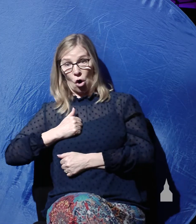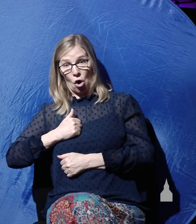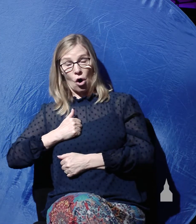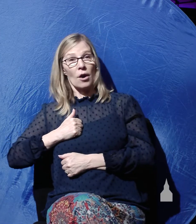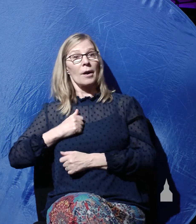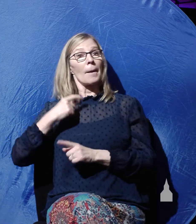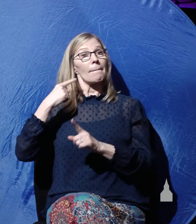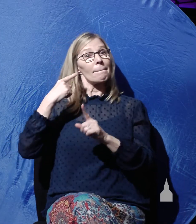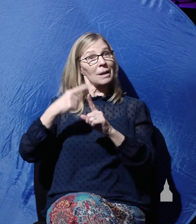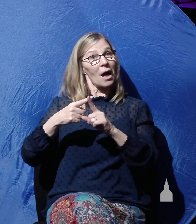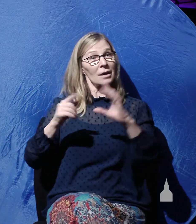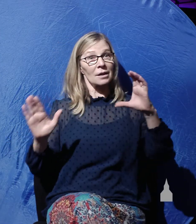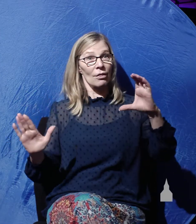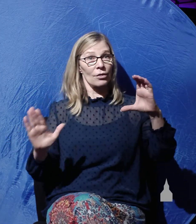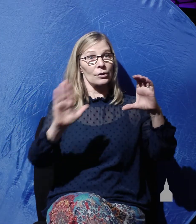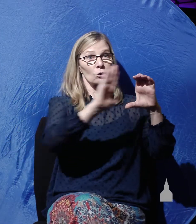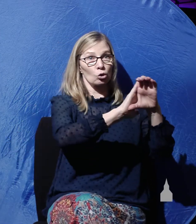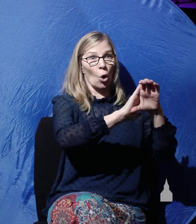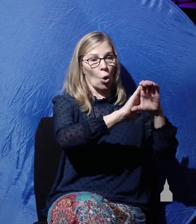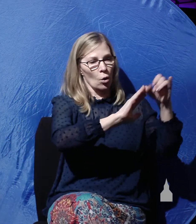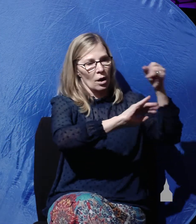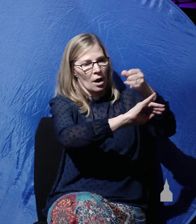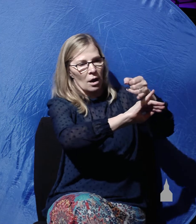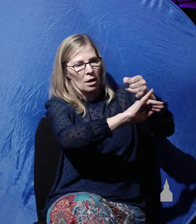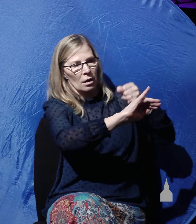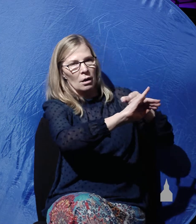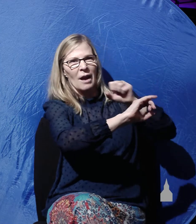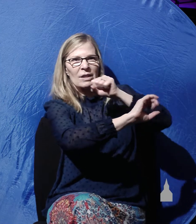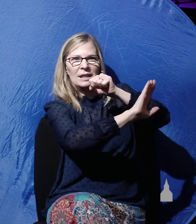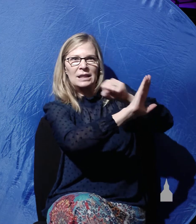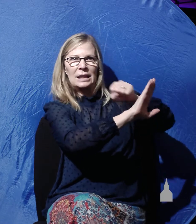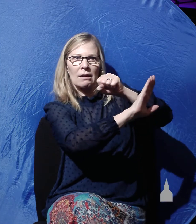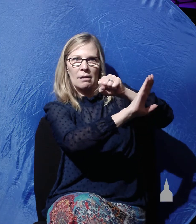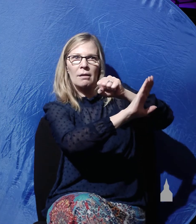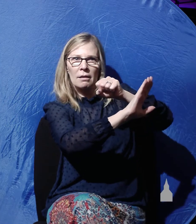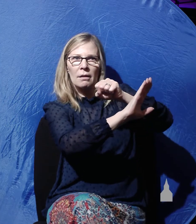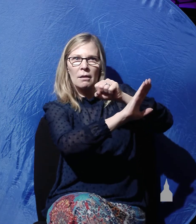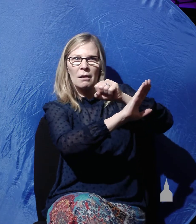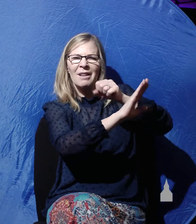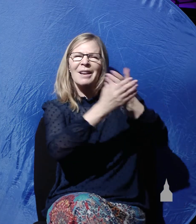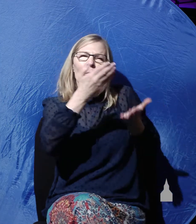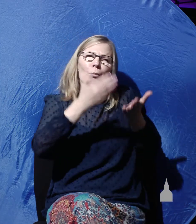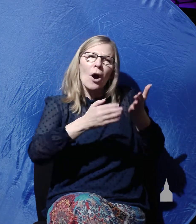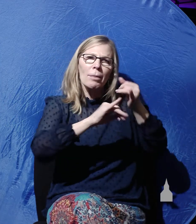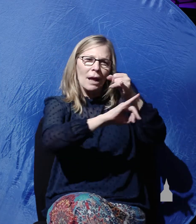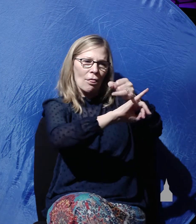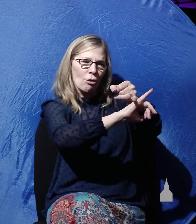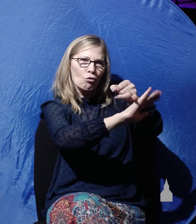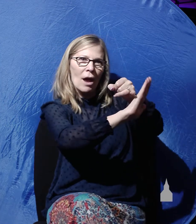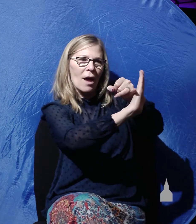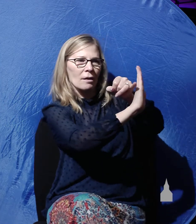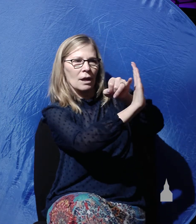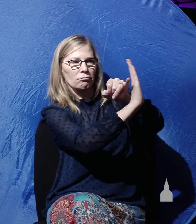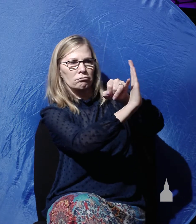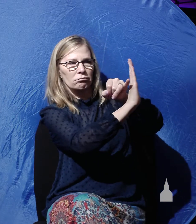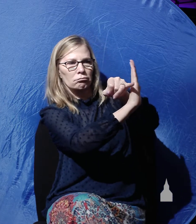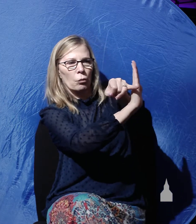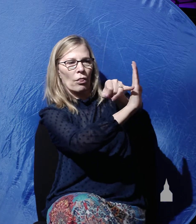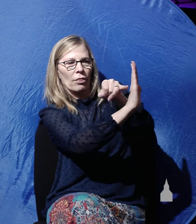on the stone. Now the seal was probably a thread stretched over the, over the stone and sealed